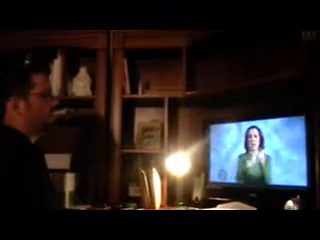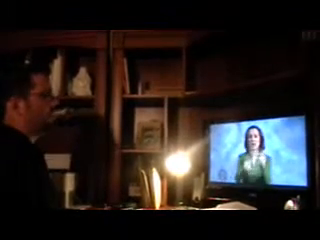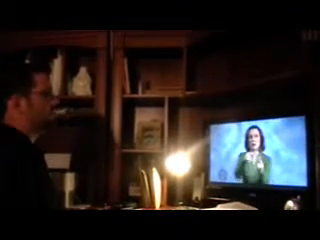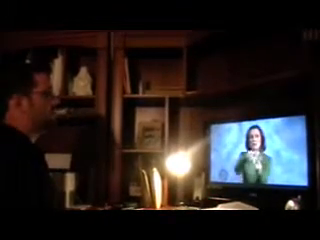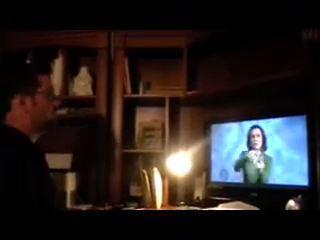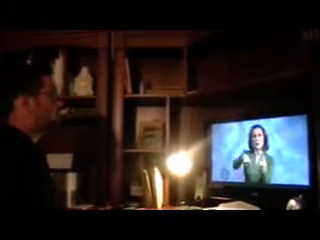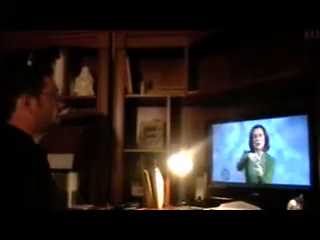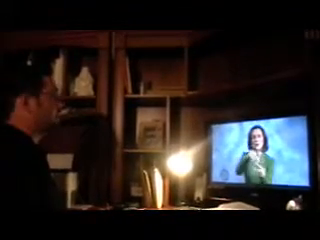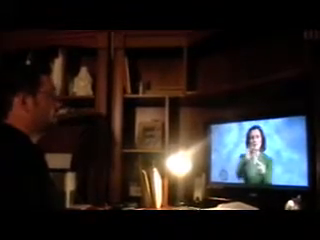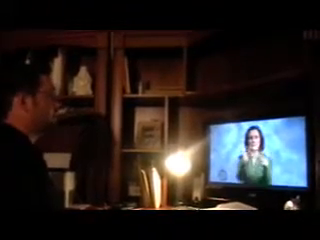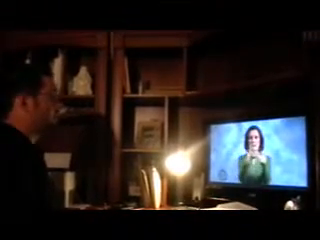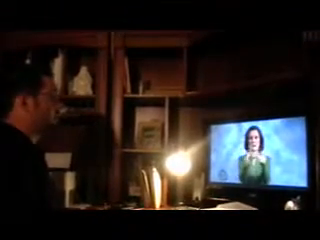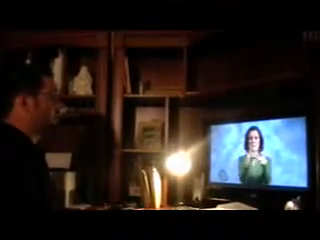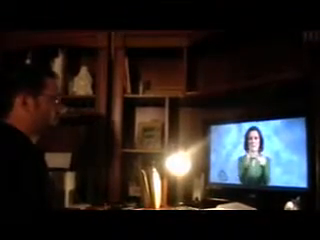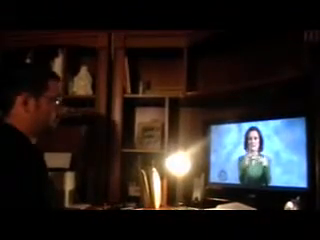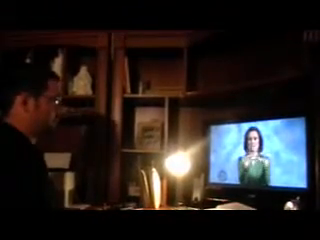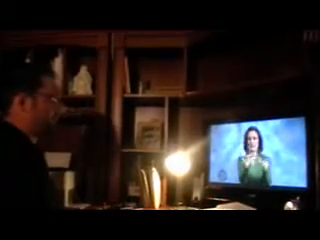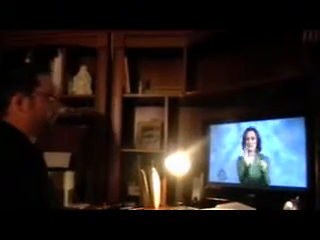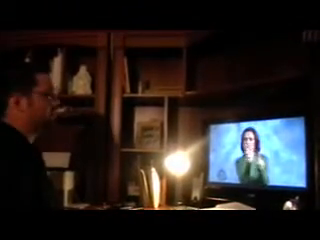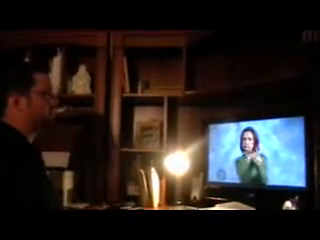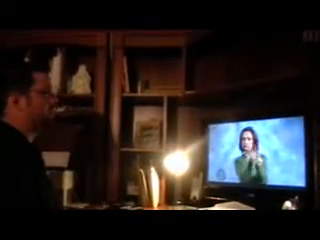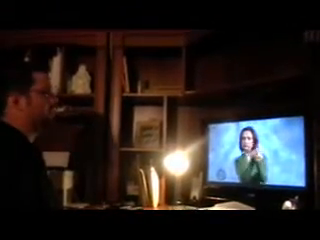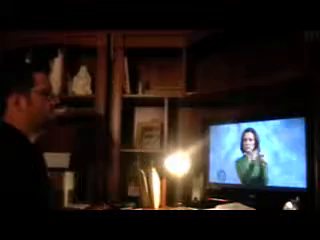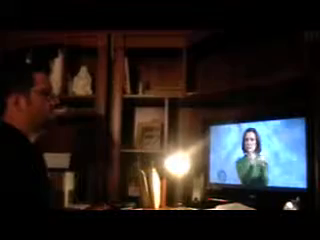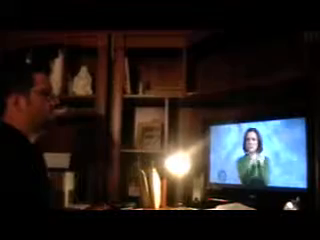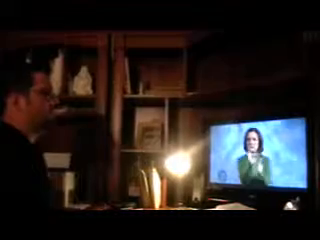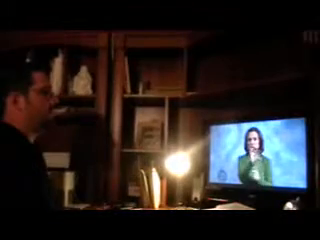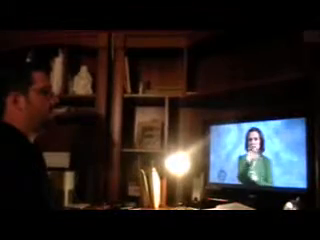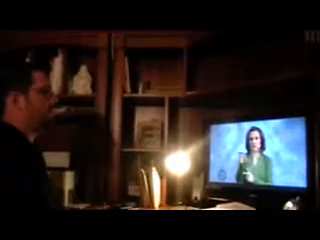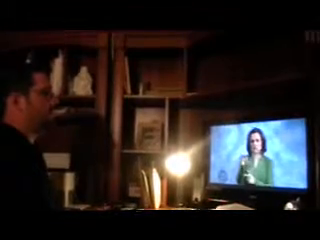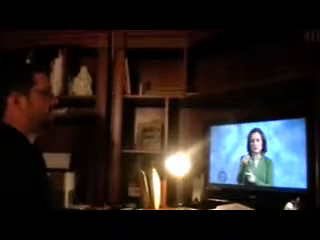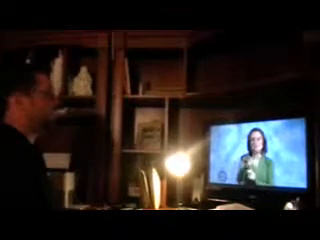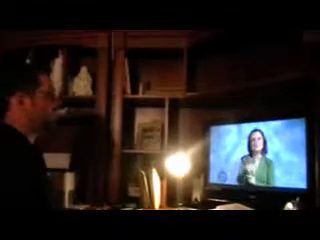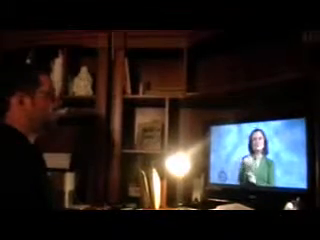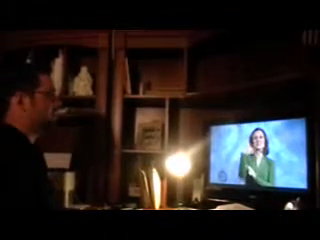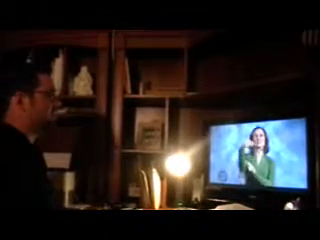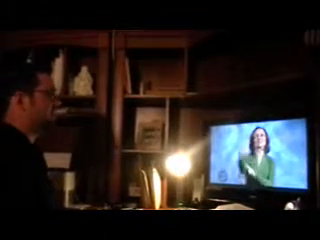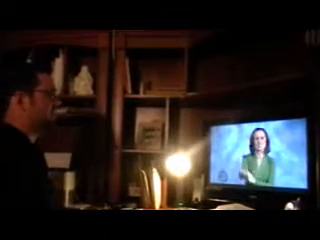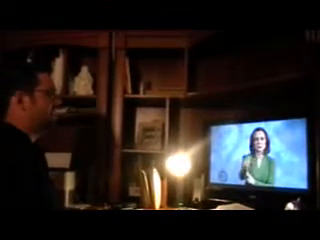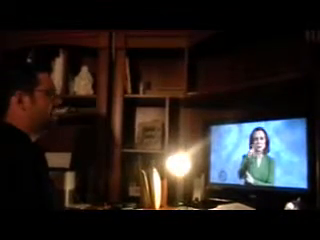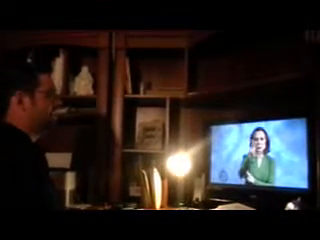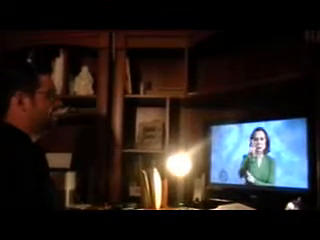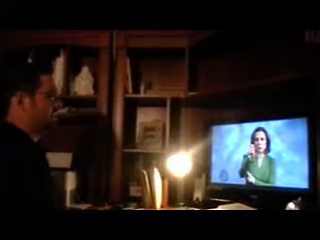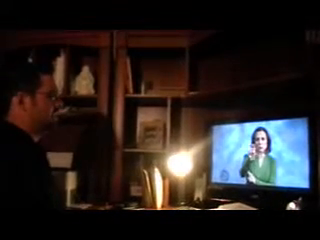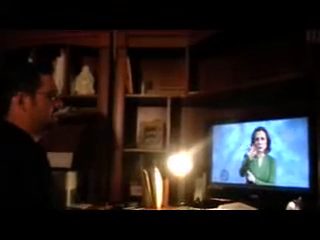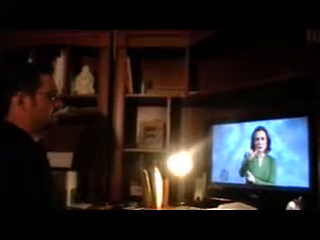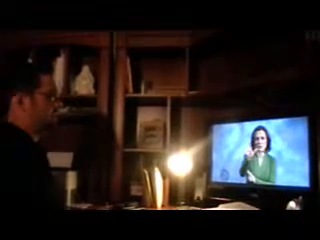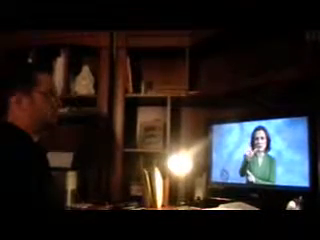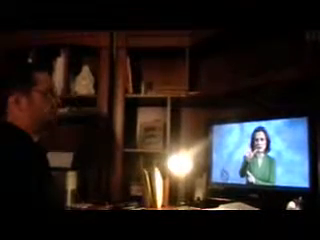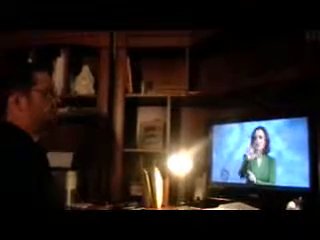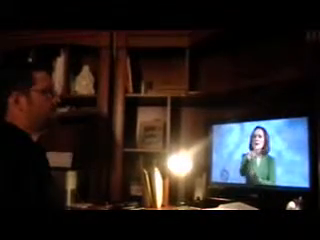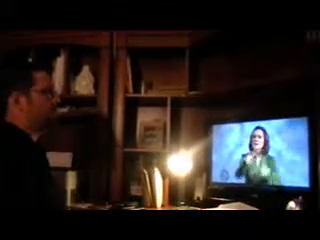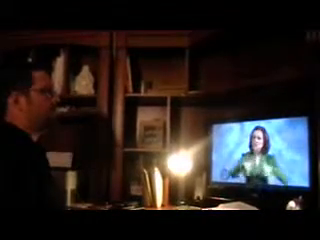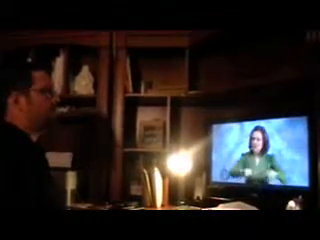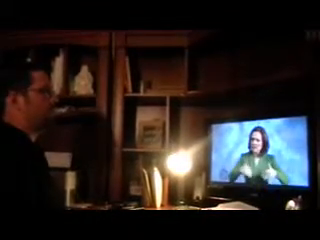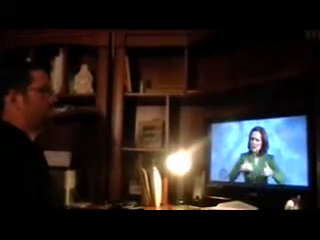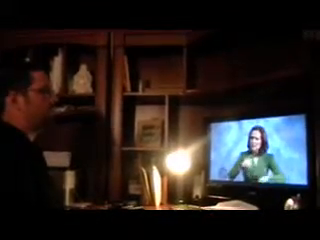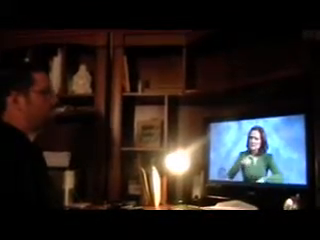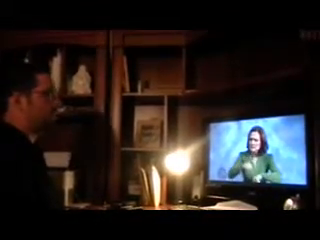All the second and final round of the comments, all that will be applied with the FCC, and that will be due on May 21st. Now,